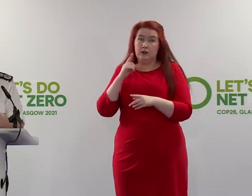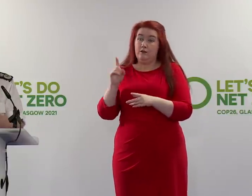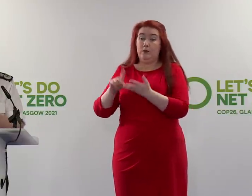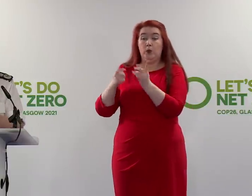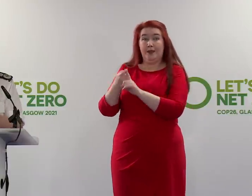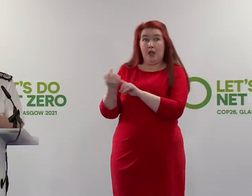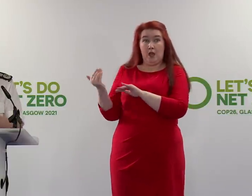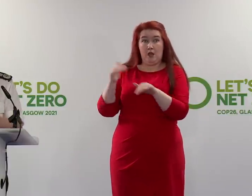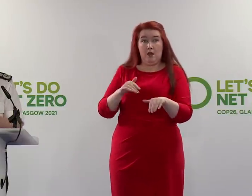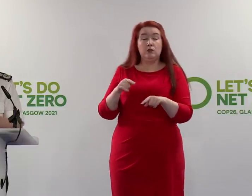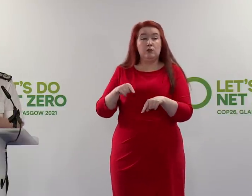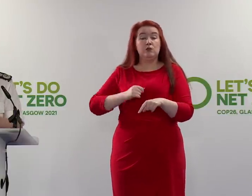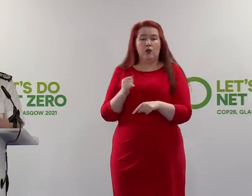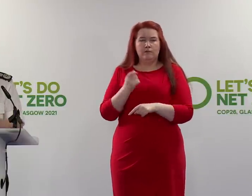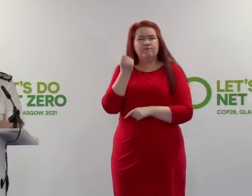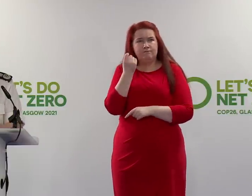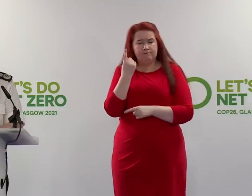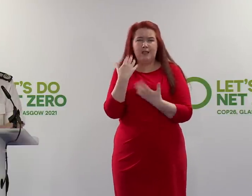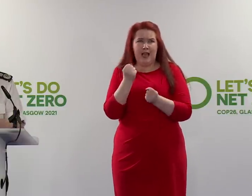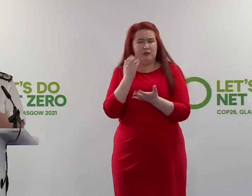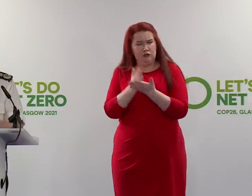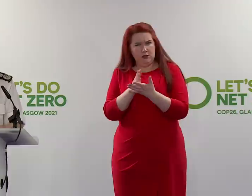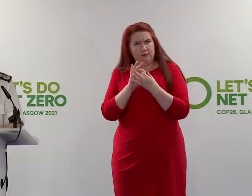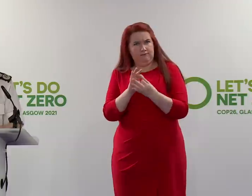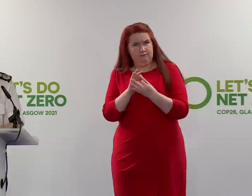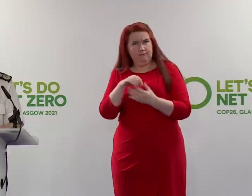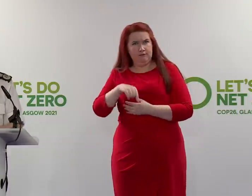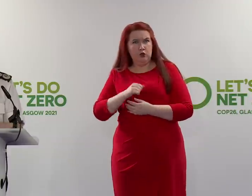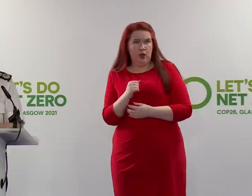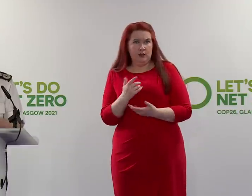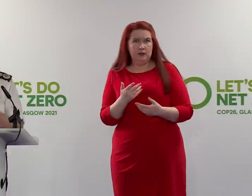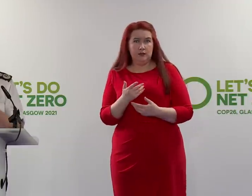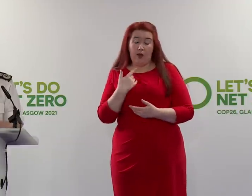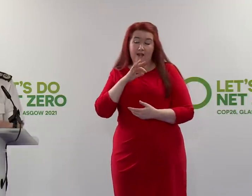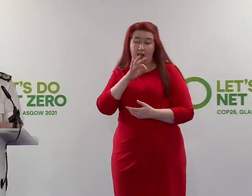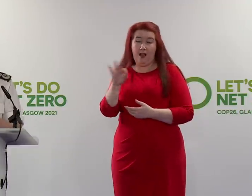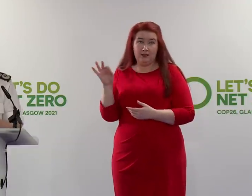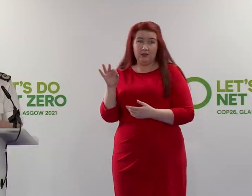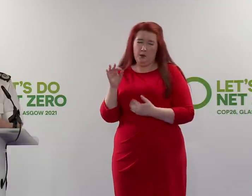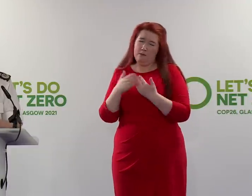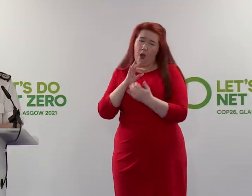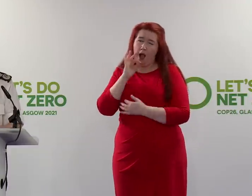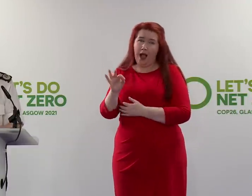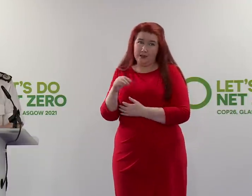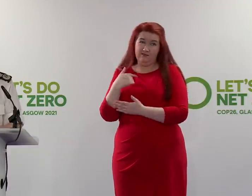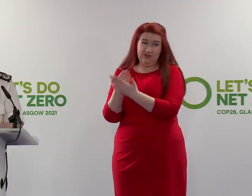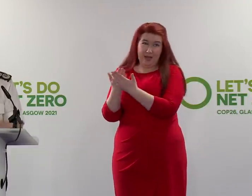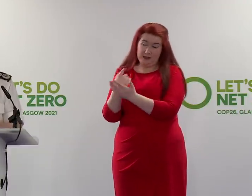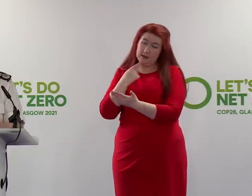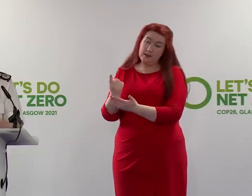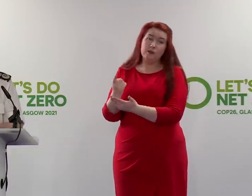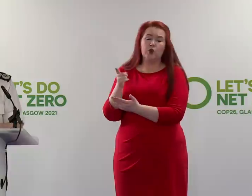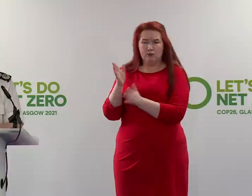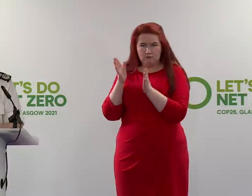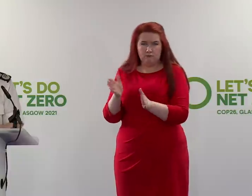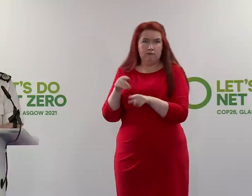know that very, very close bond of trust that exists here. So they've been asked, actually more than asked, I demand of them that